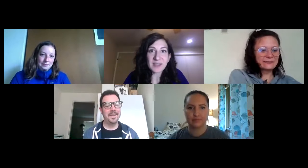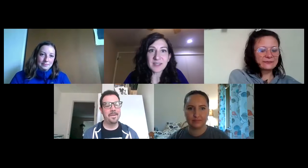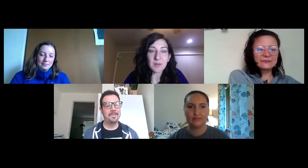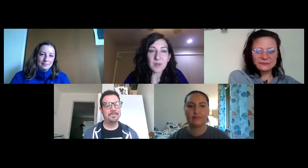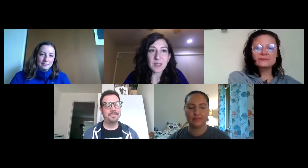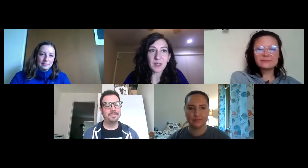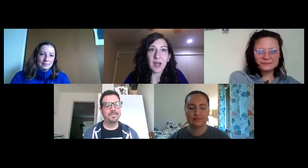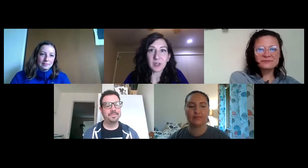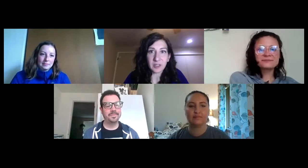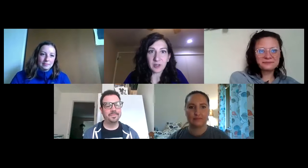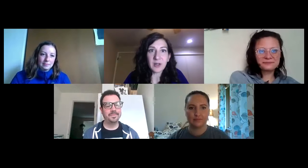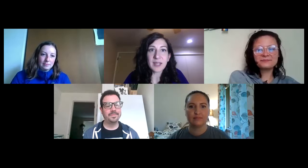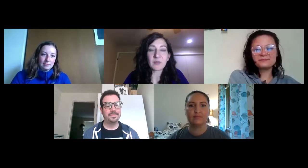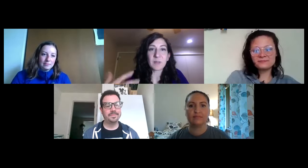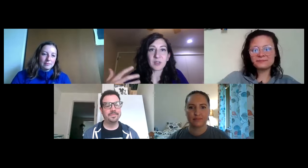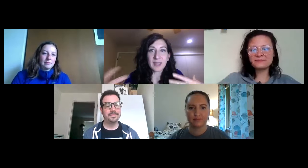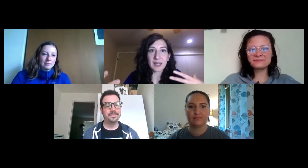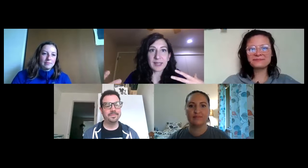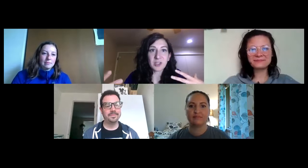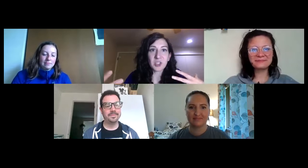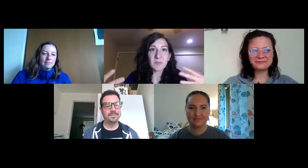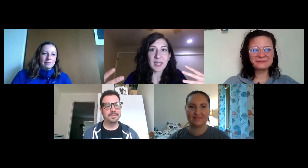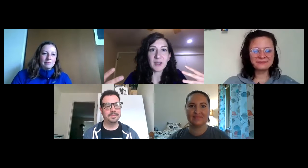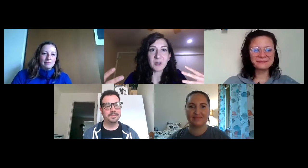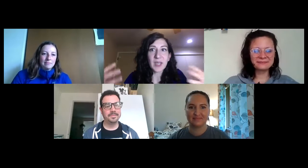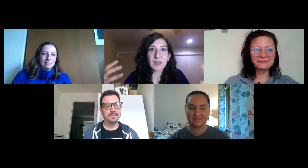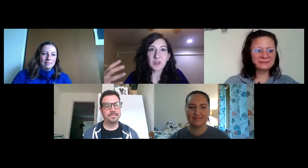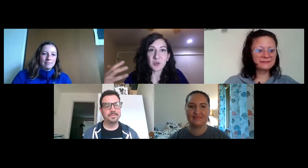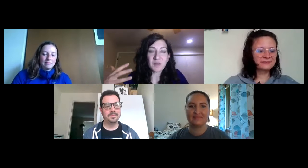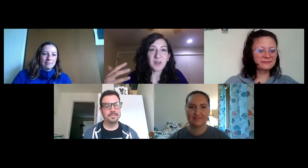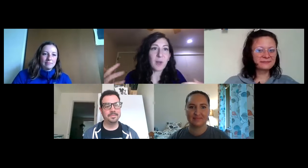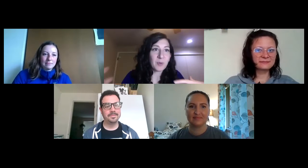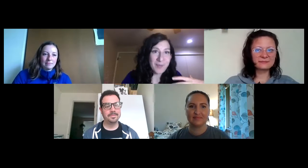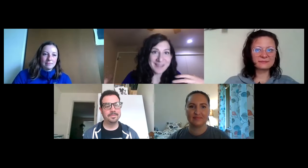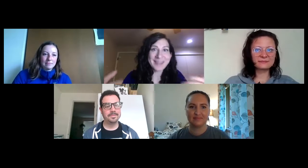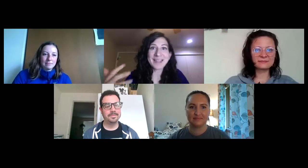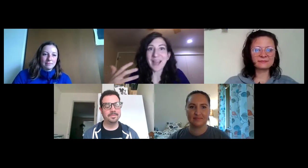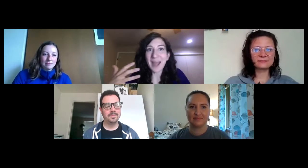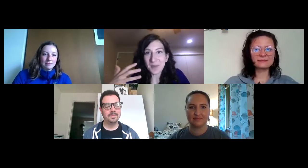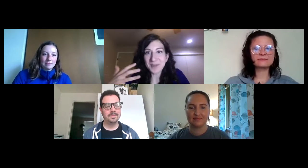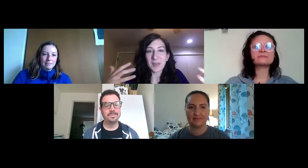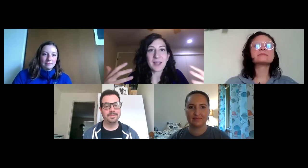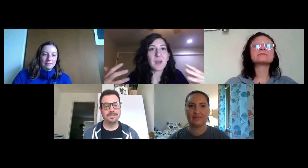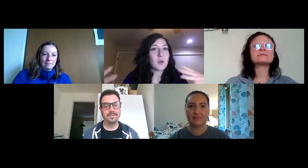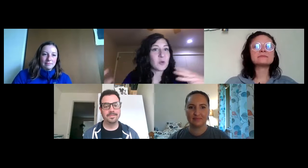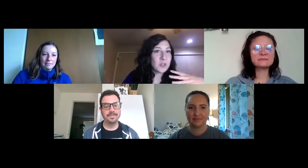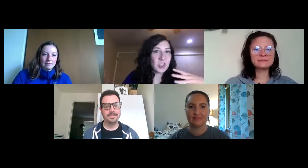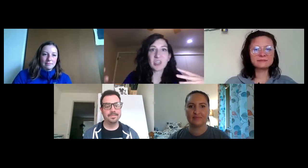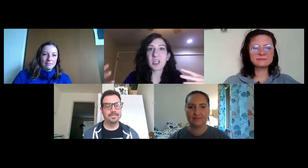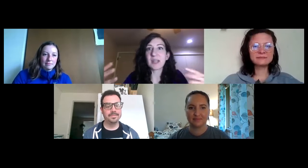It would be a lot clearer And you'd be able To make that connection But here There's sort of A compromise That needed to happen Of like Who was changing And